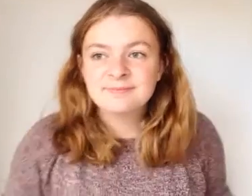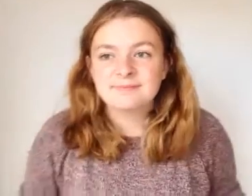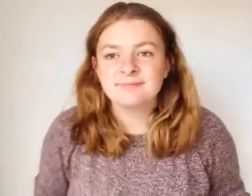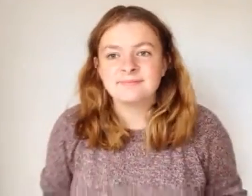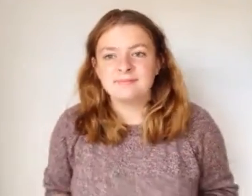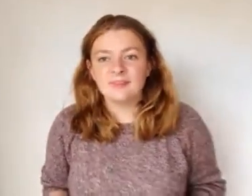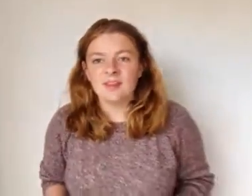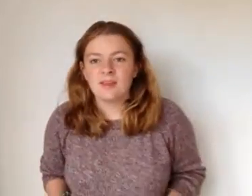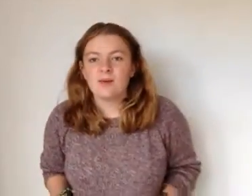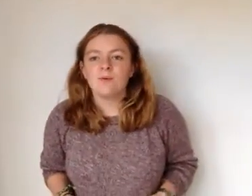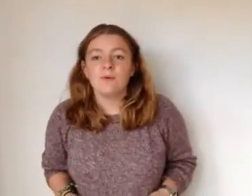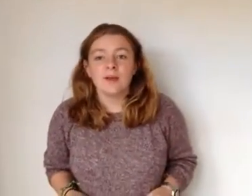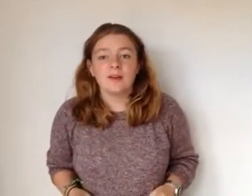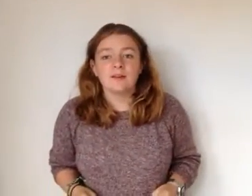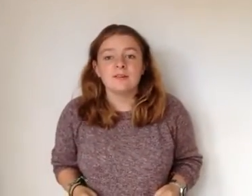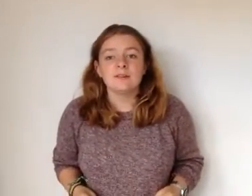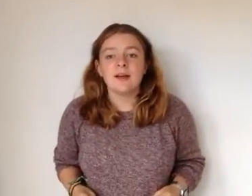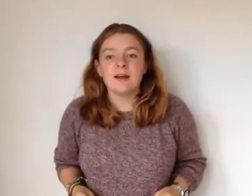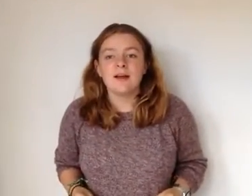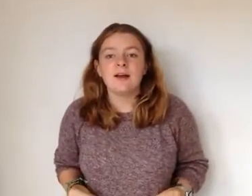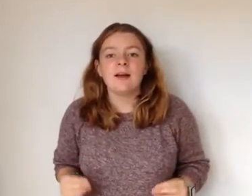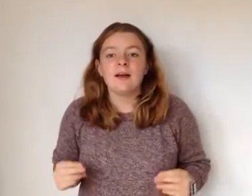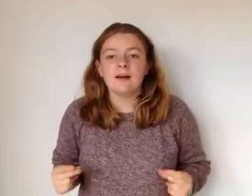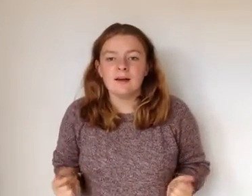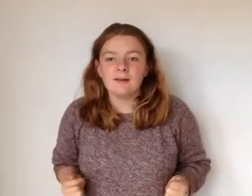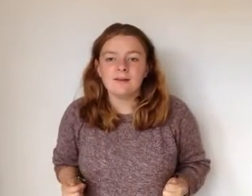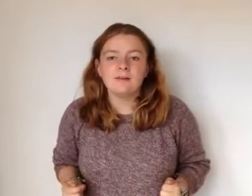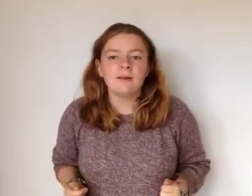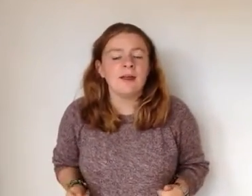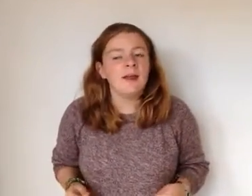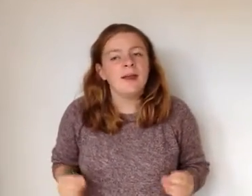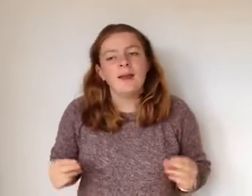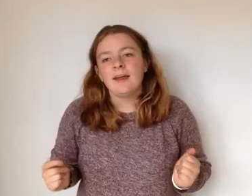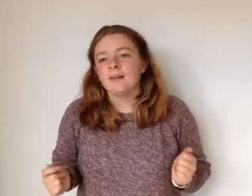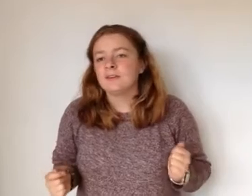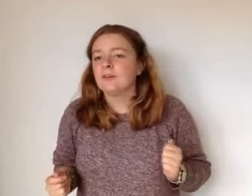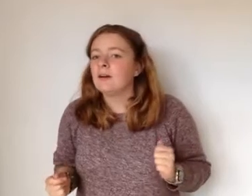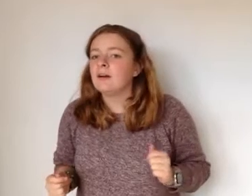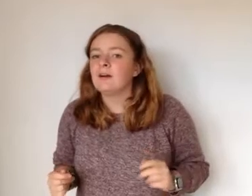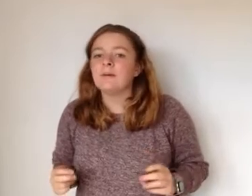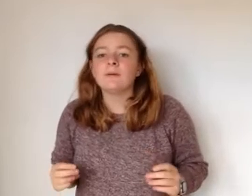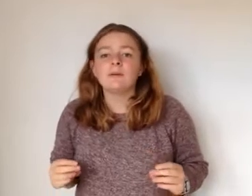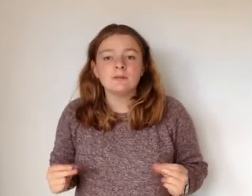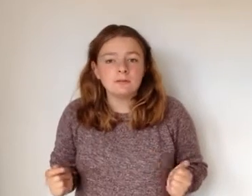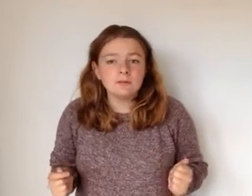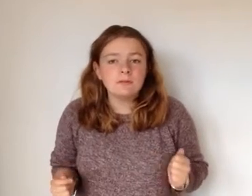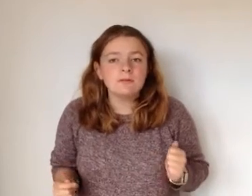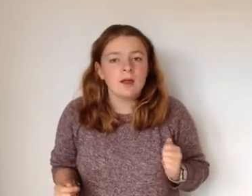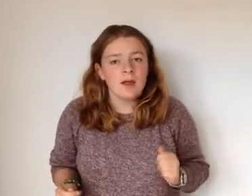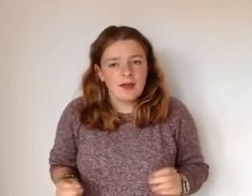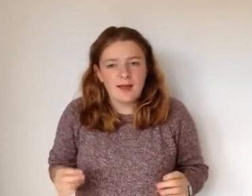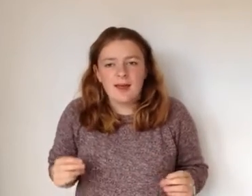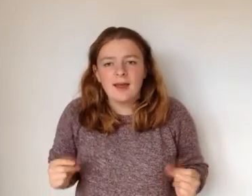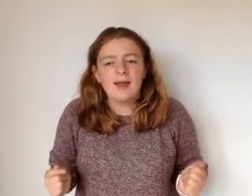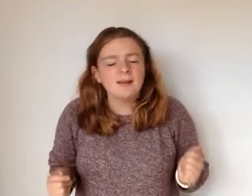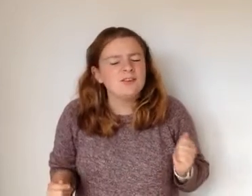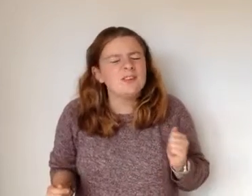When you're down and troubled and you